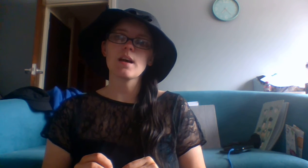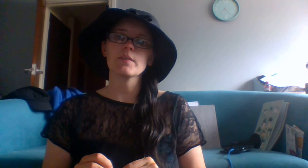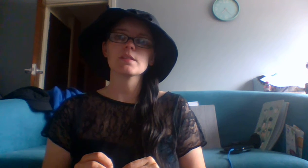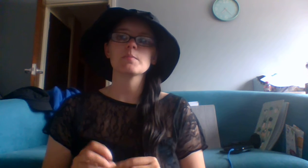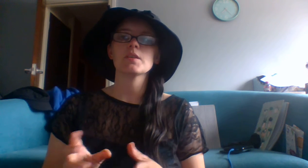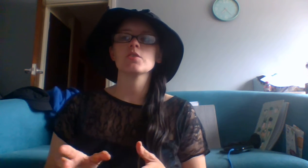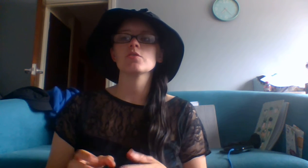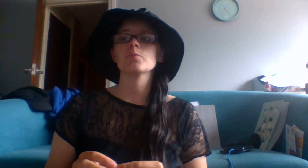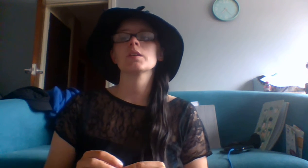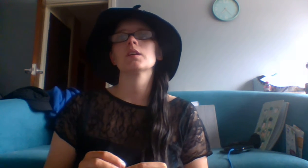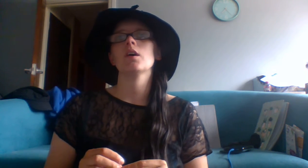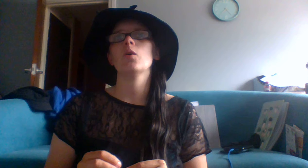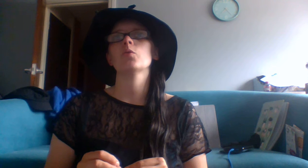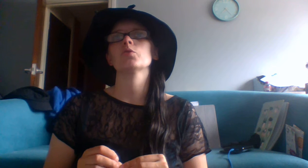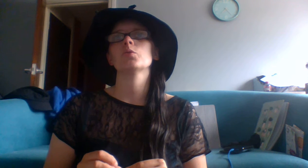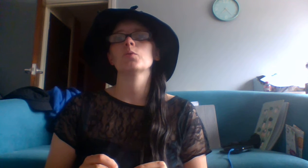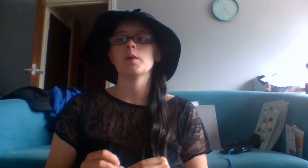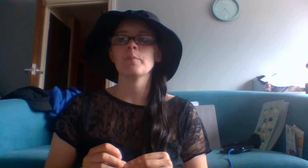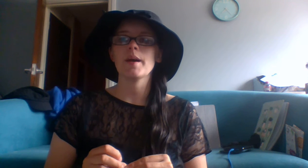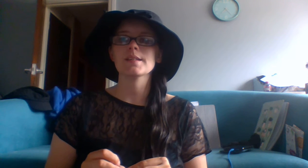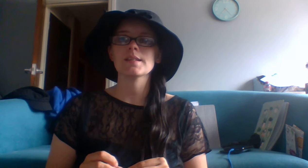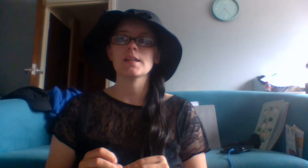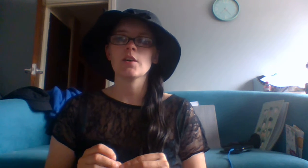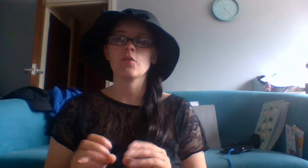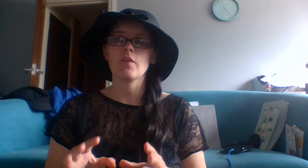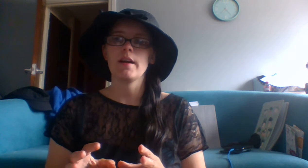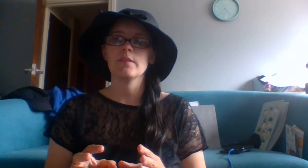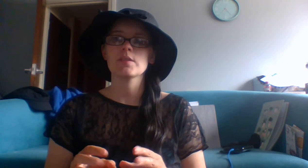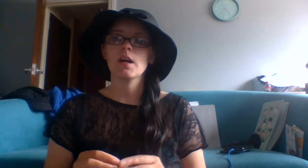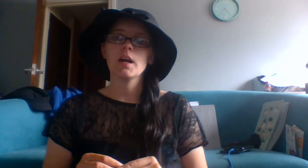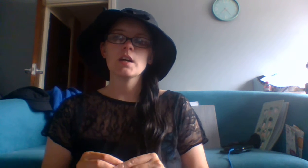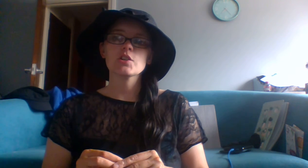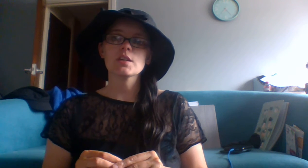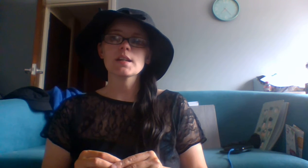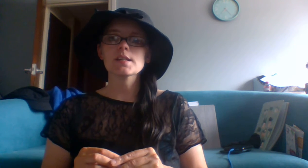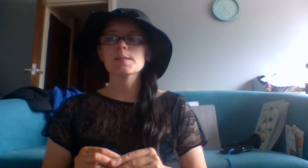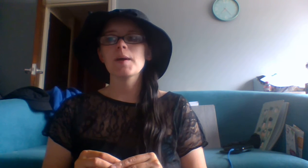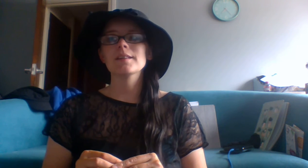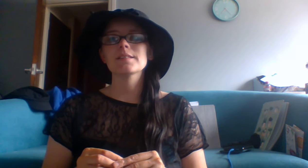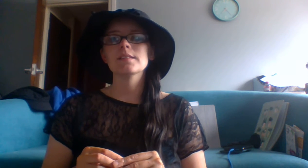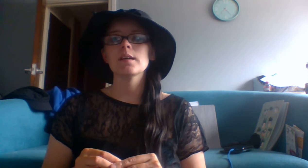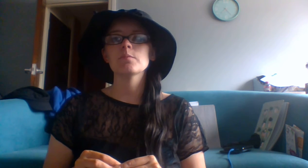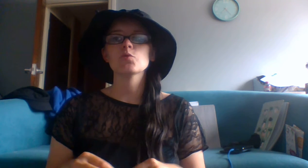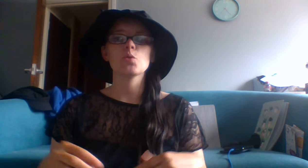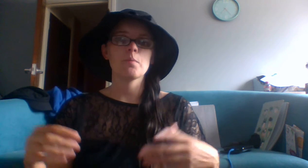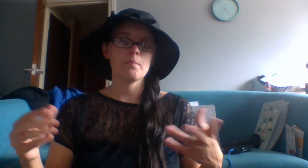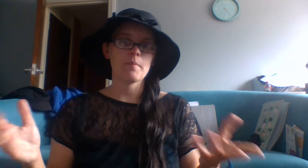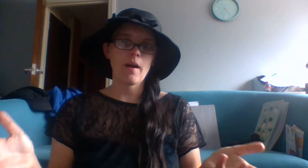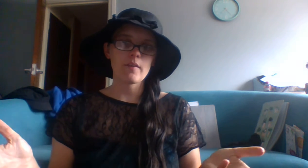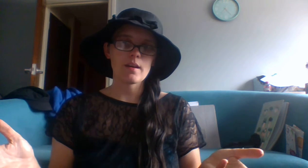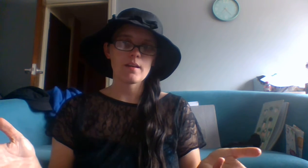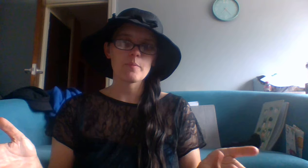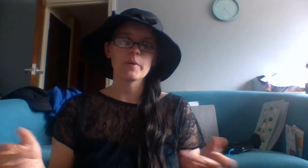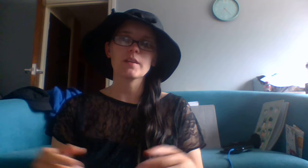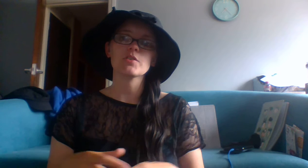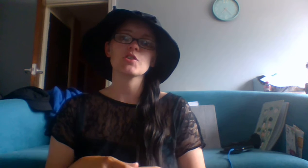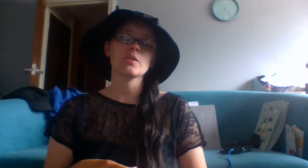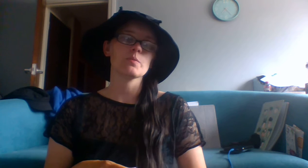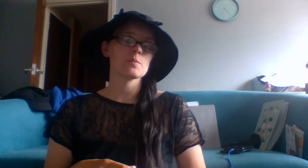having some issues with a girl called Bessie Graves. She expected him to marry her because she was